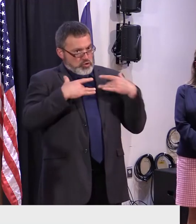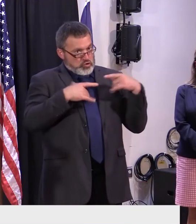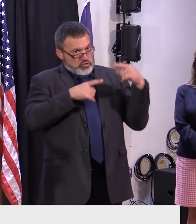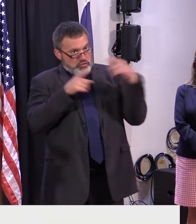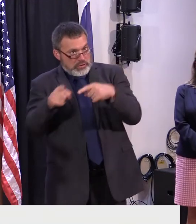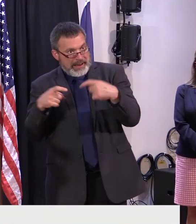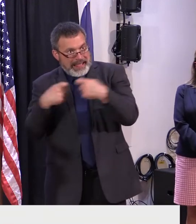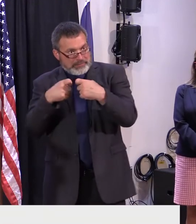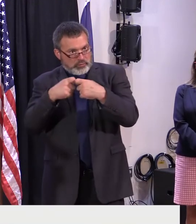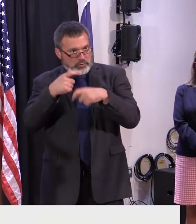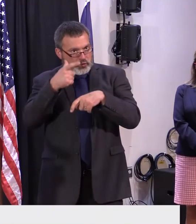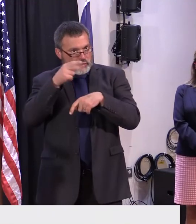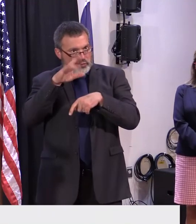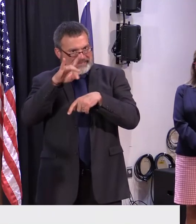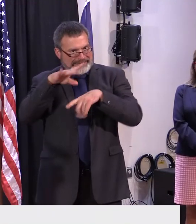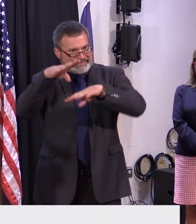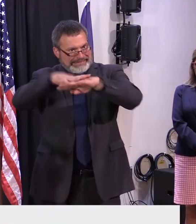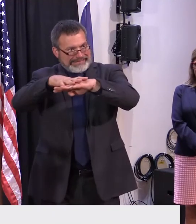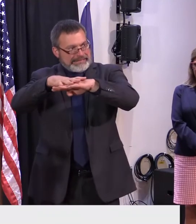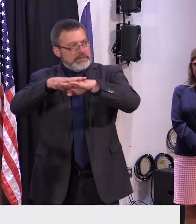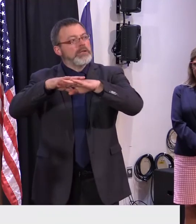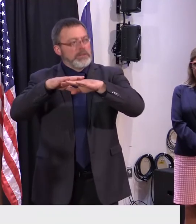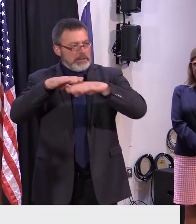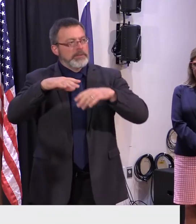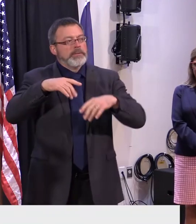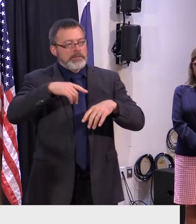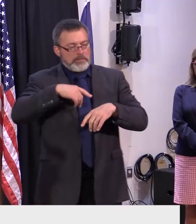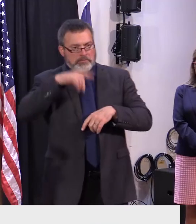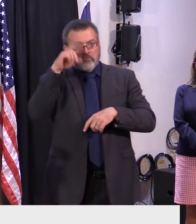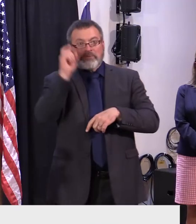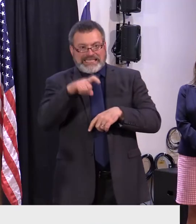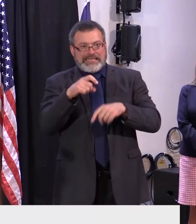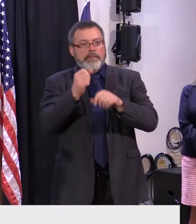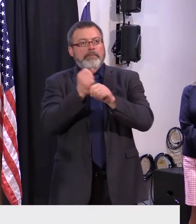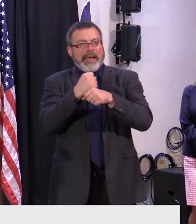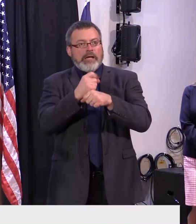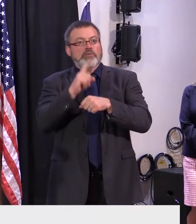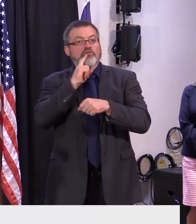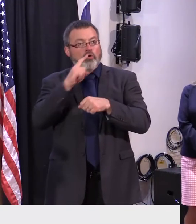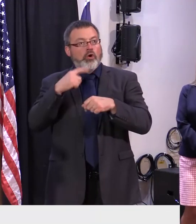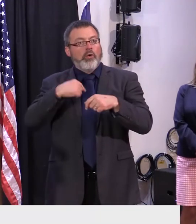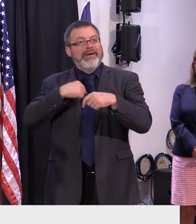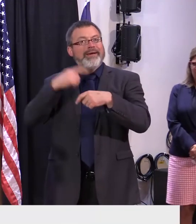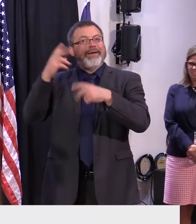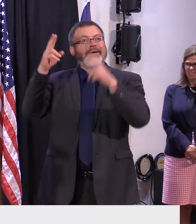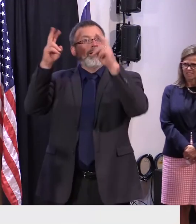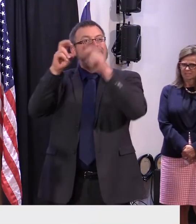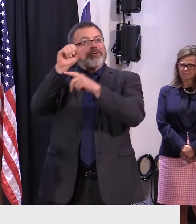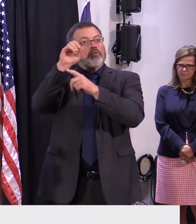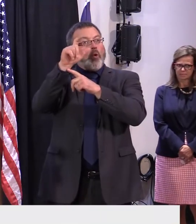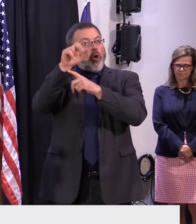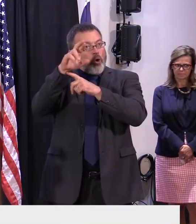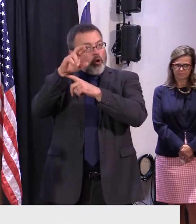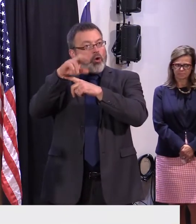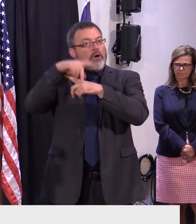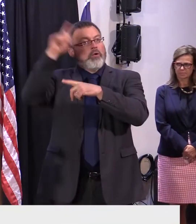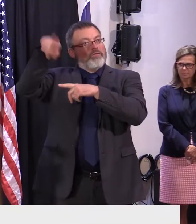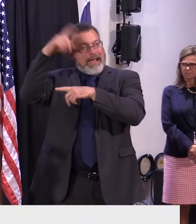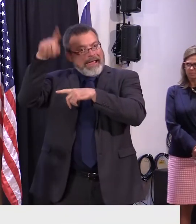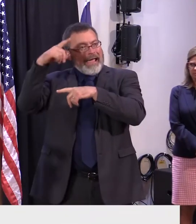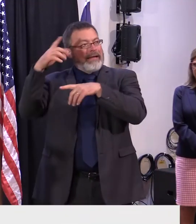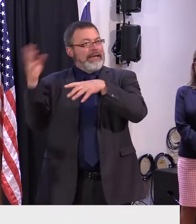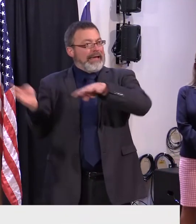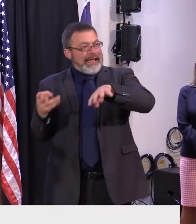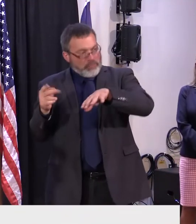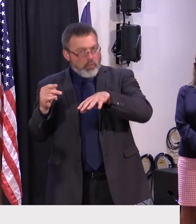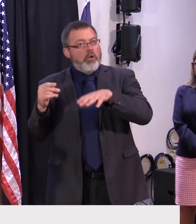to produce enough renewable electricity to store it efficiently and distribute it from there so we have a lot